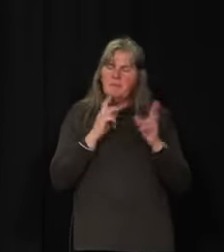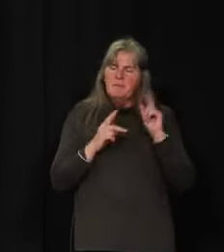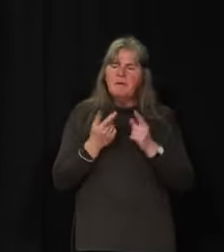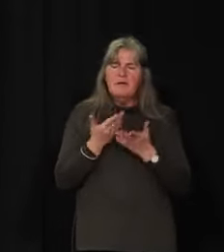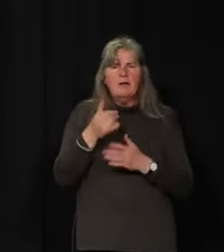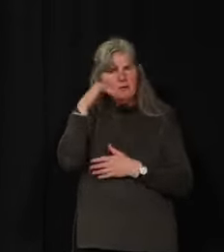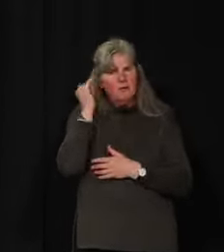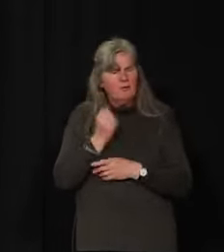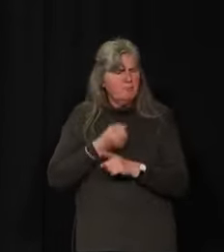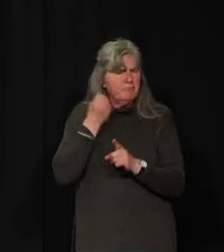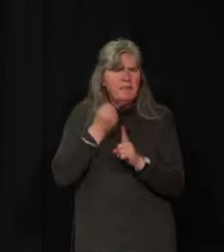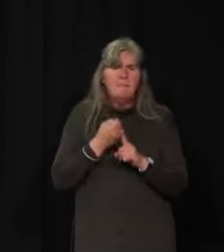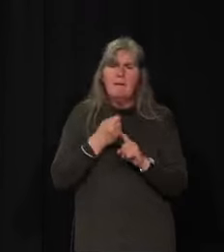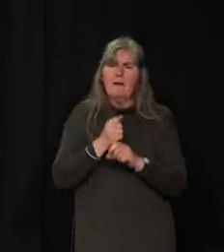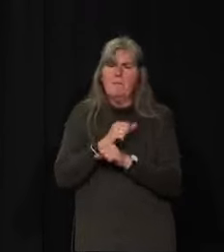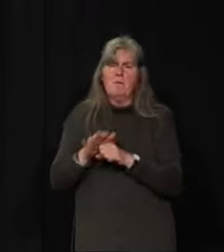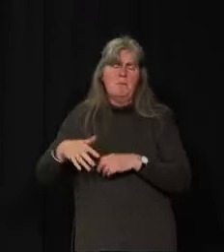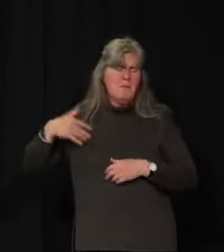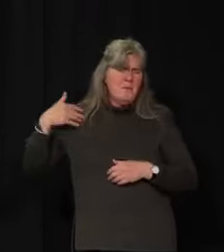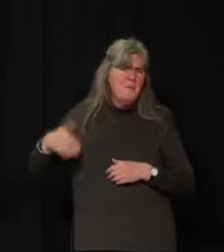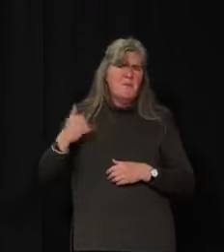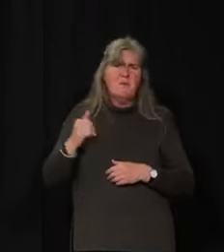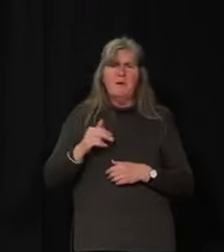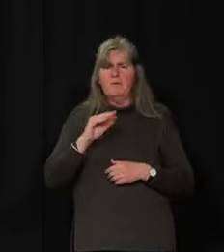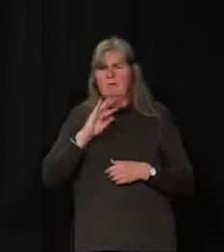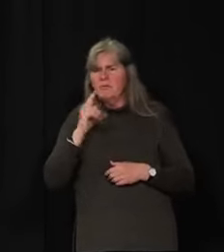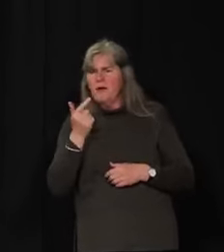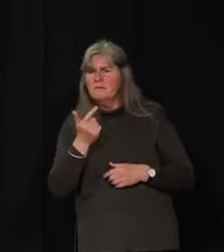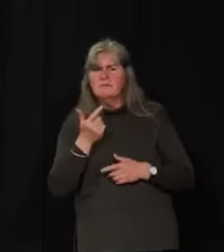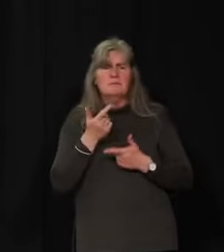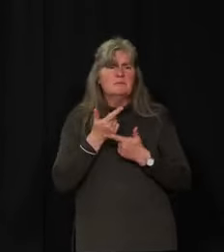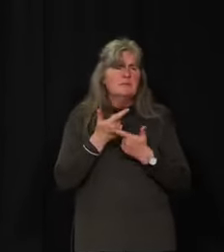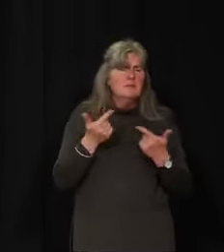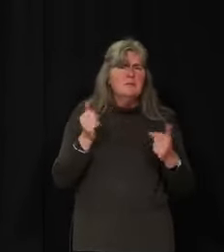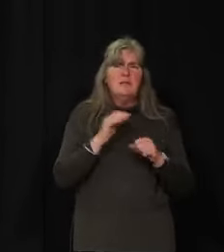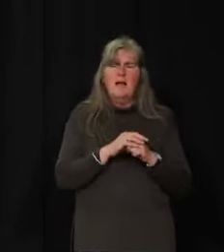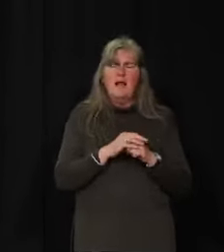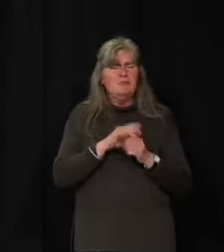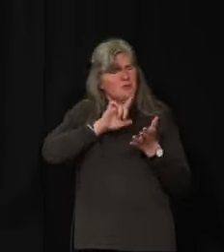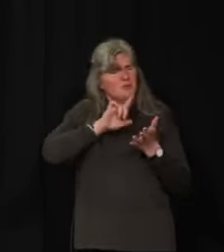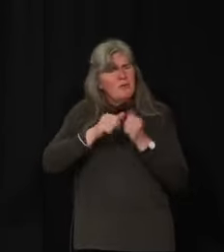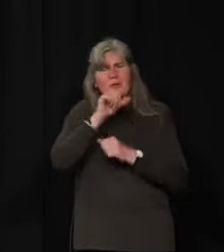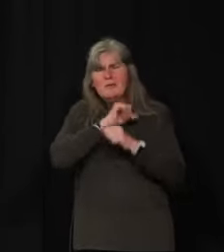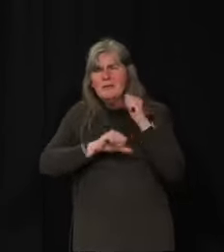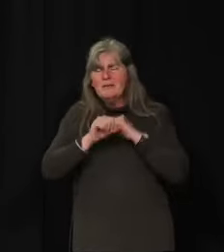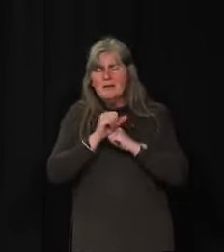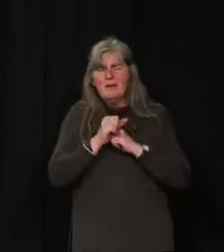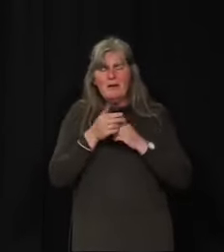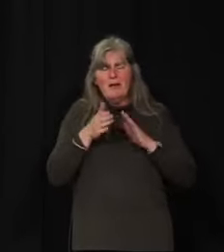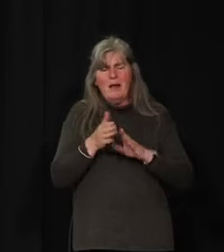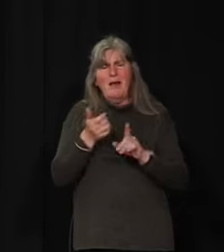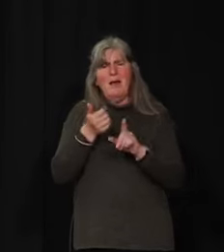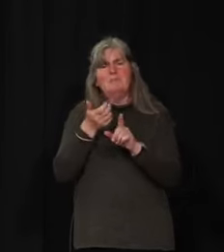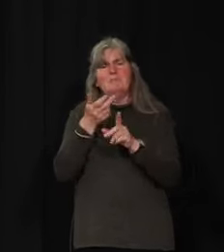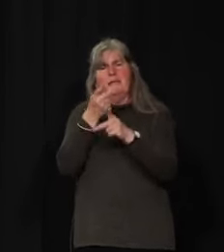that we are looking out for one another, checking in on one another, and also taking time for ourselves as well.